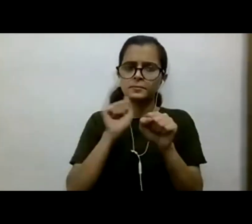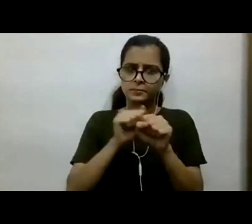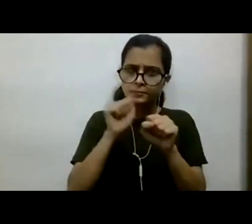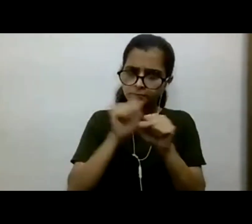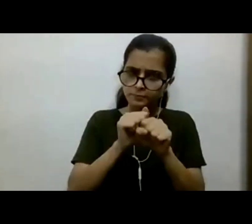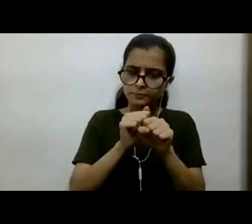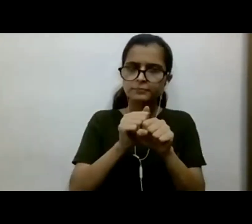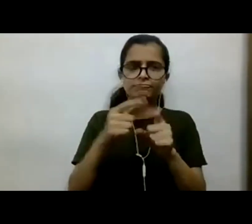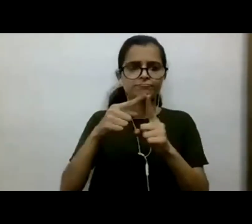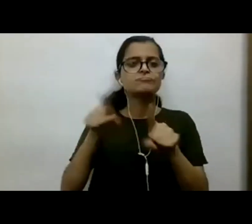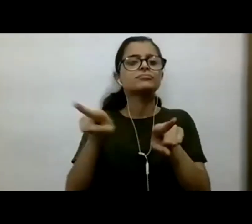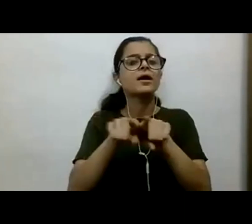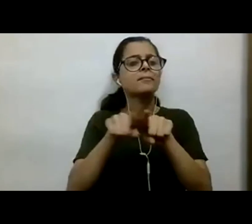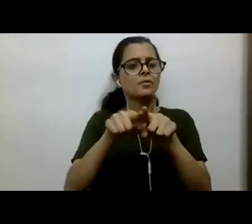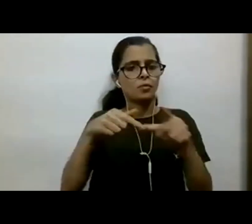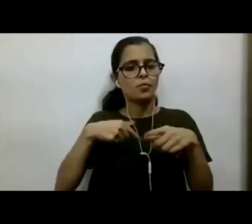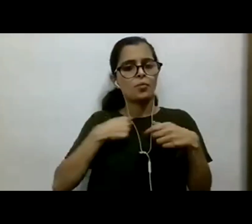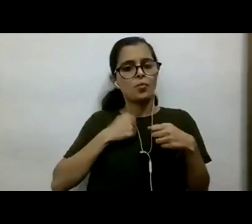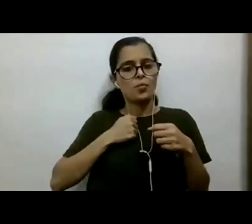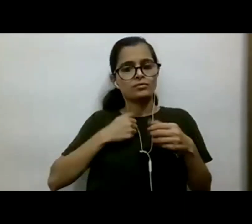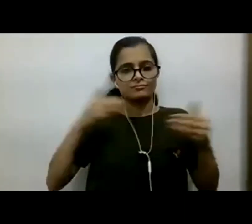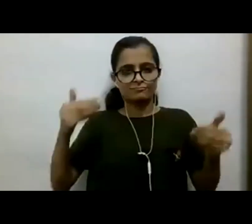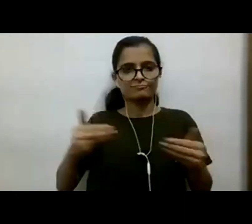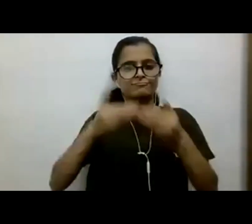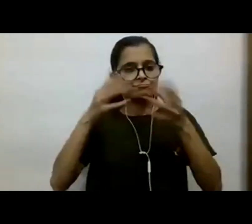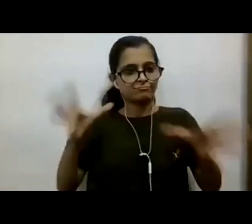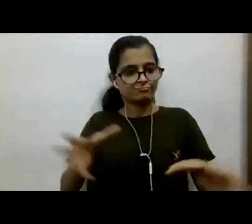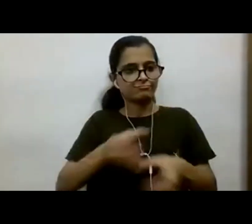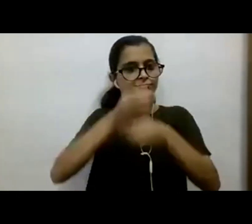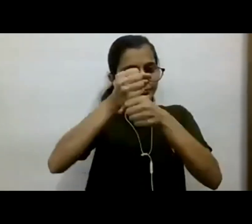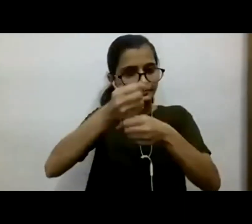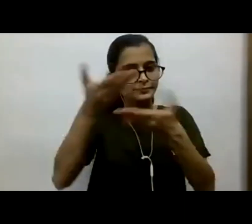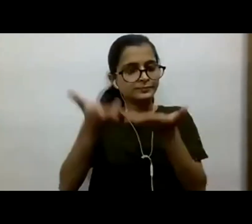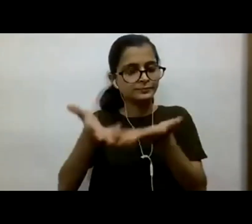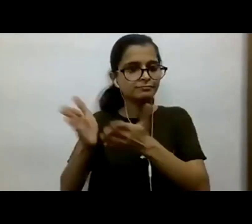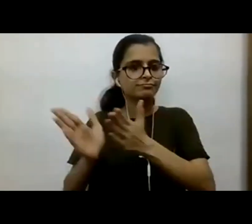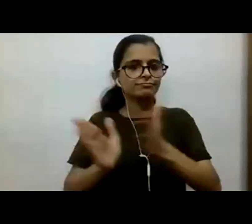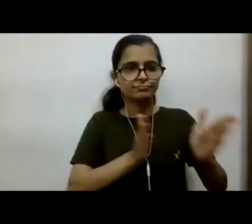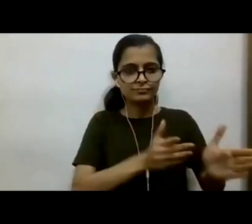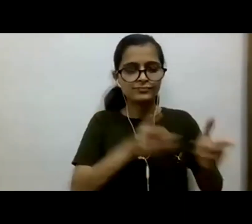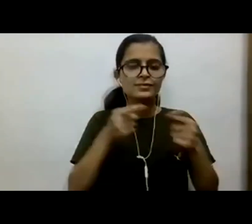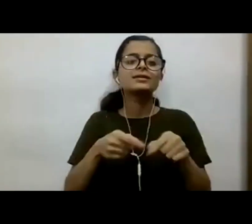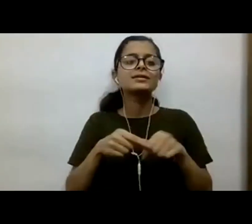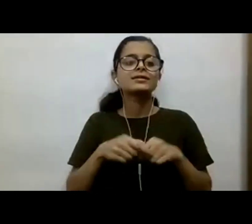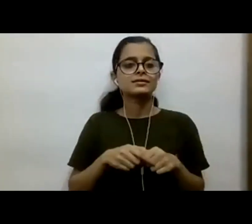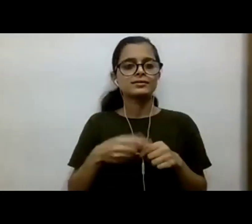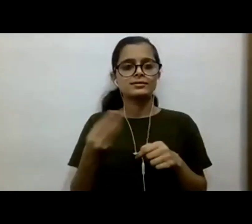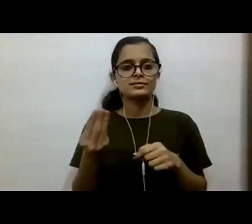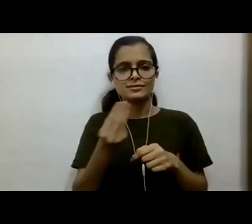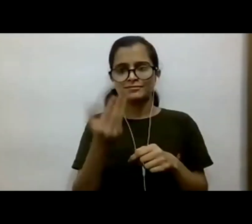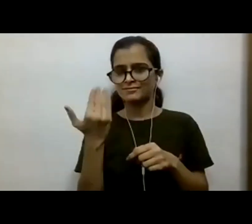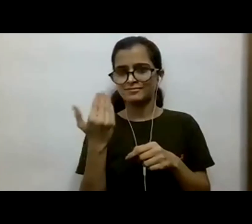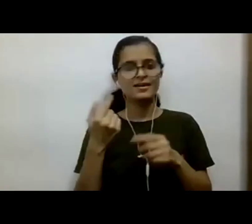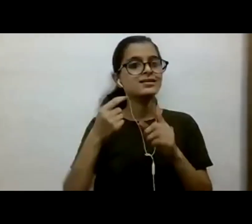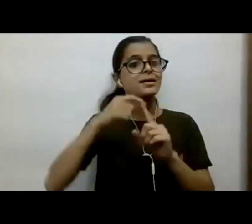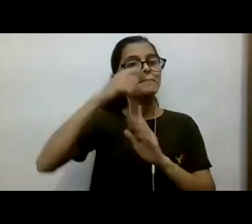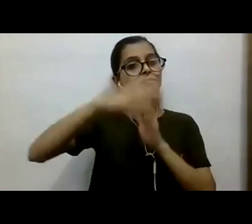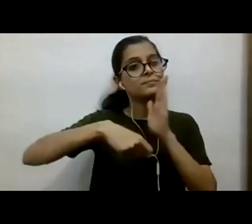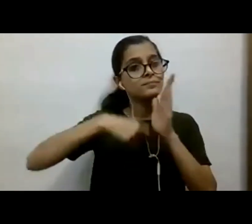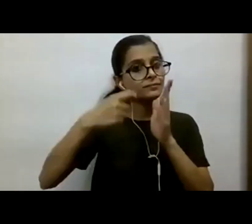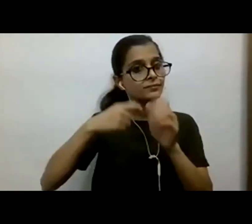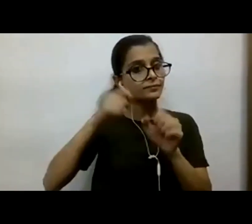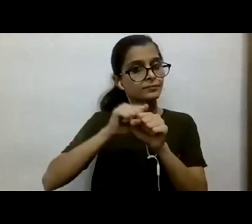will just wrap up my introduction by just giving you a site on a few, you know, recent projects we have done, wherein